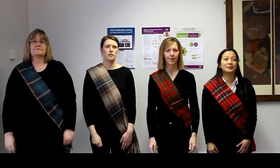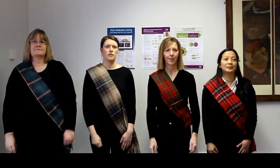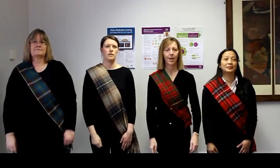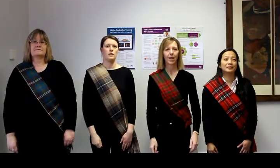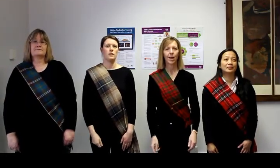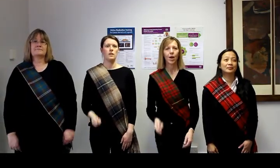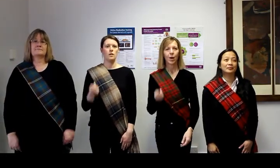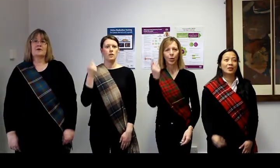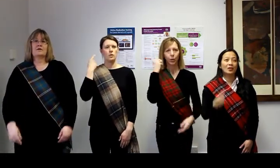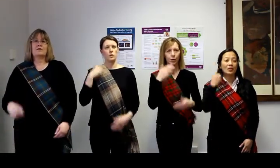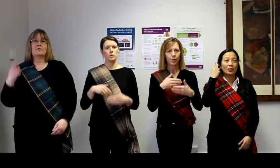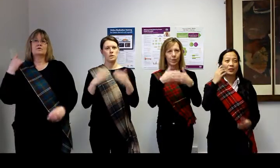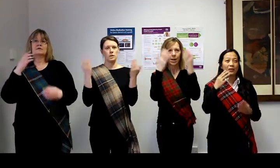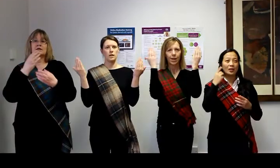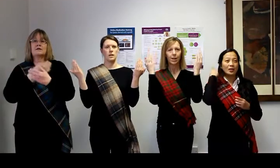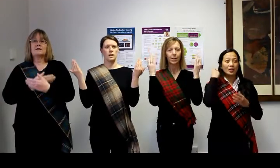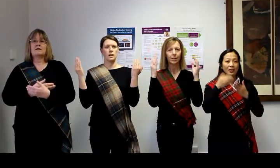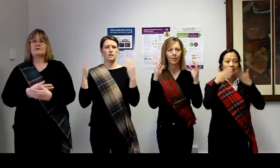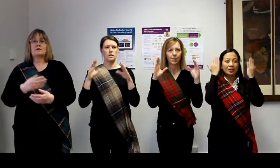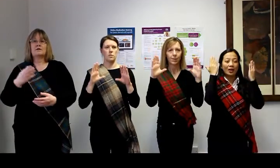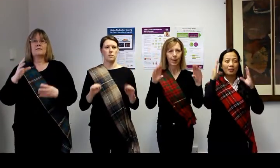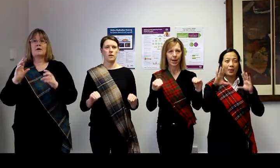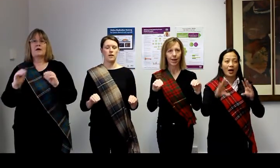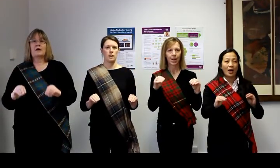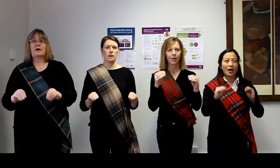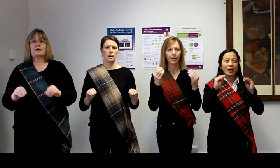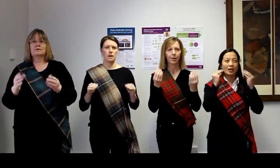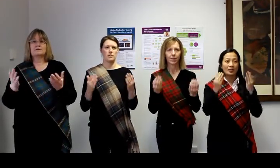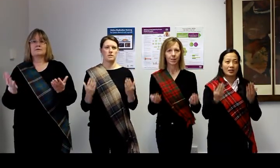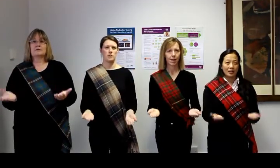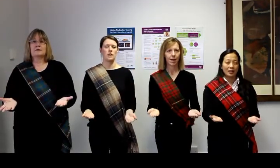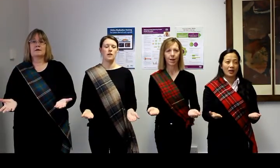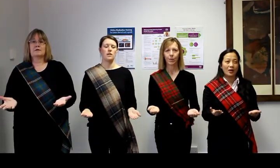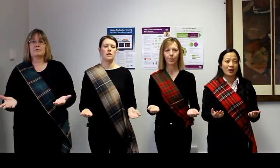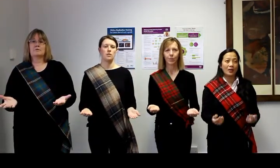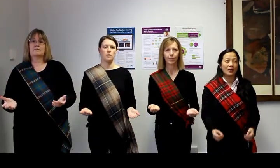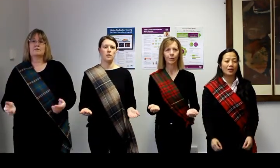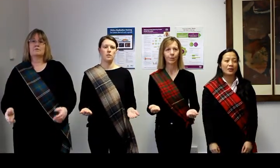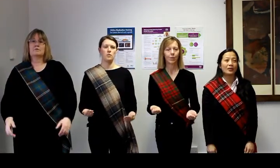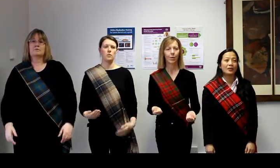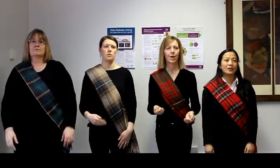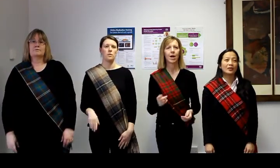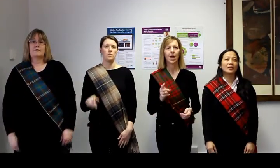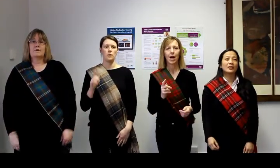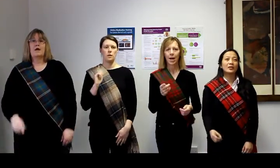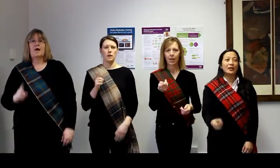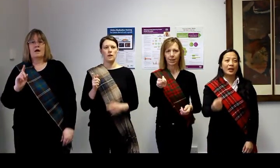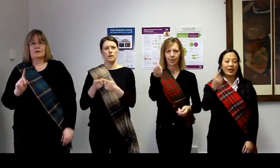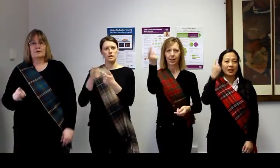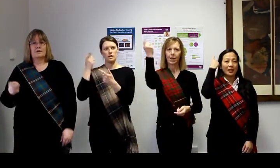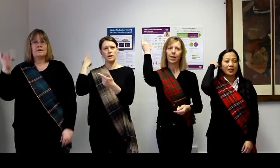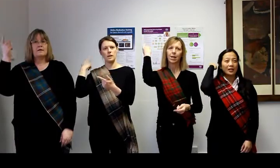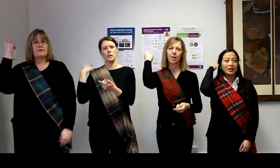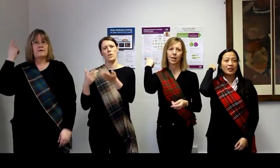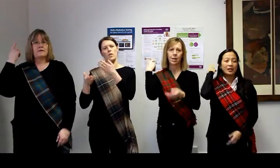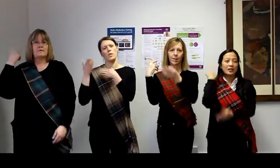Those days are past now, and in the